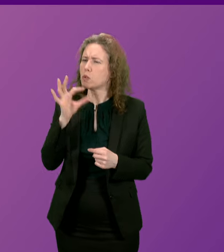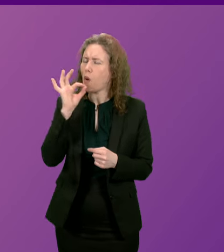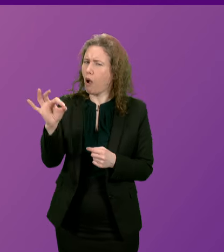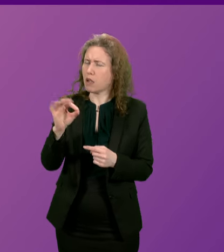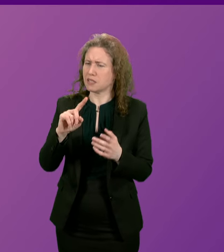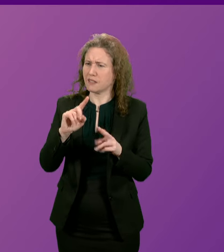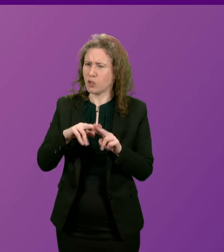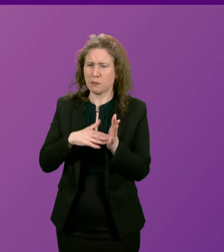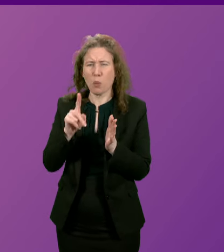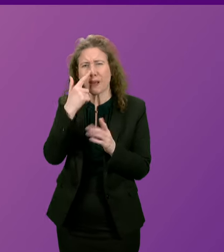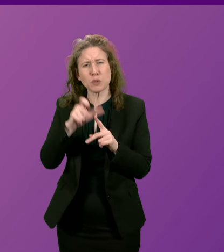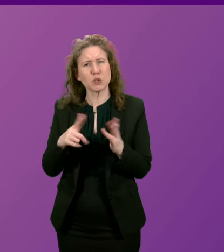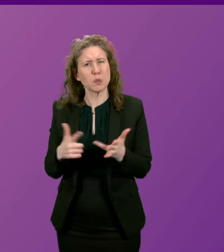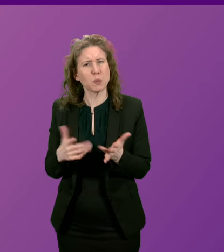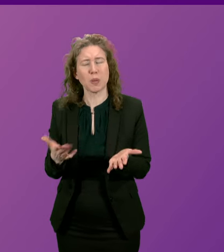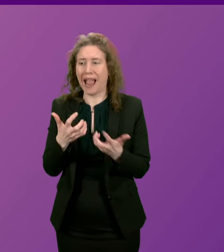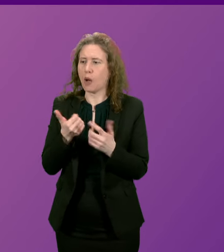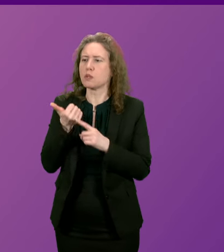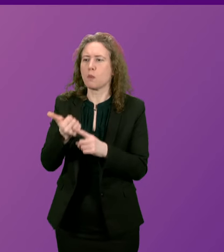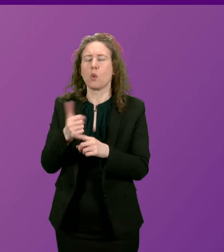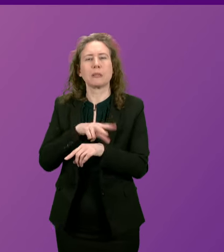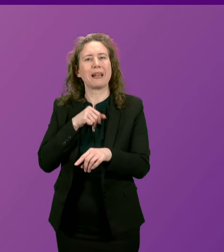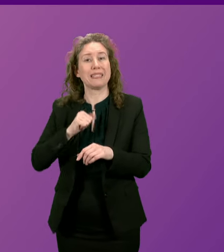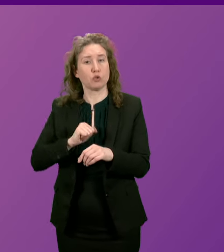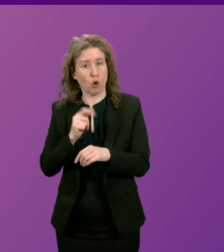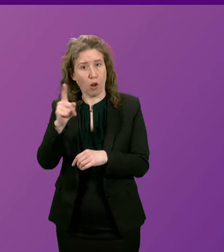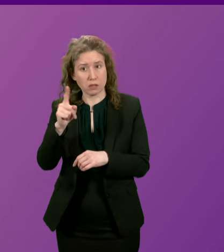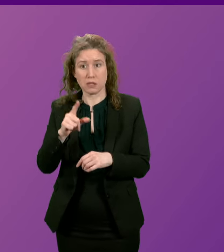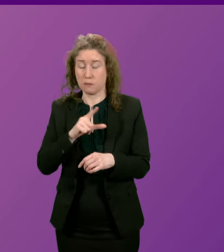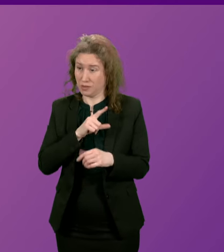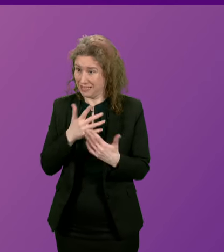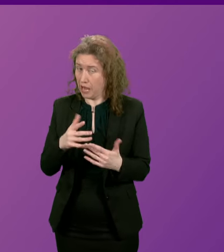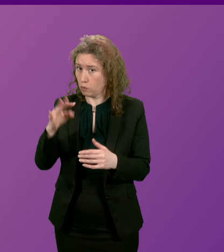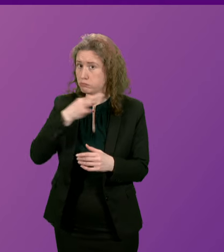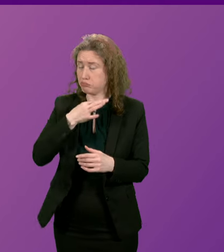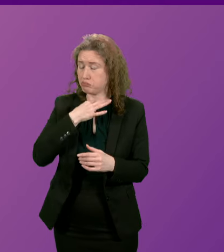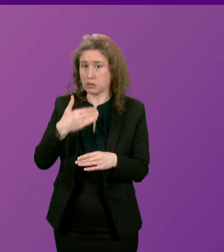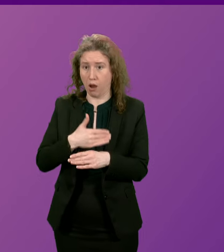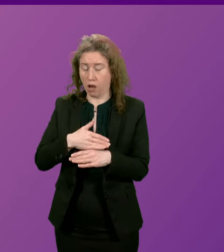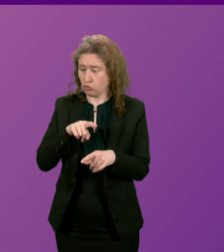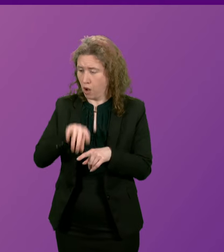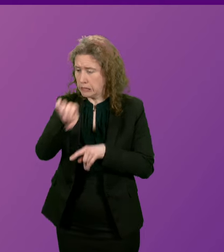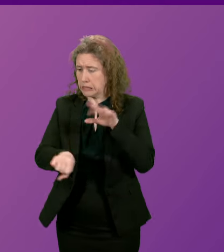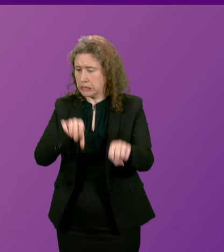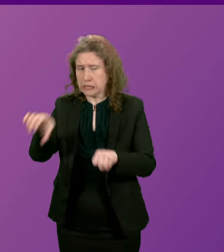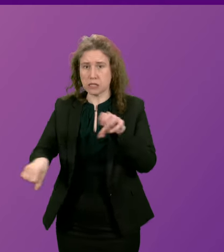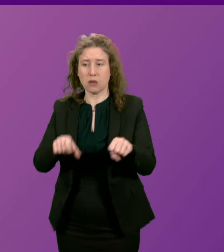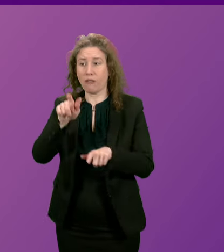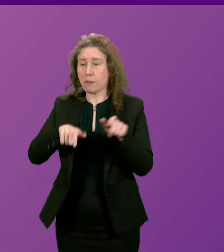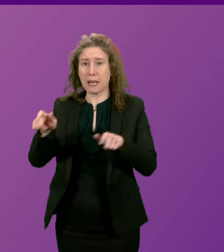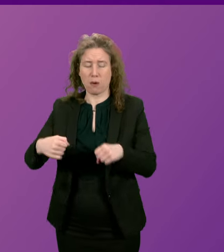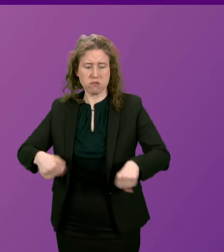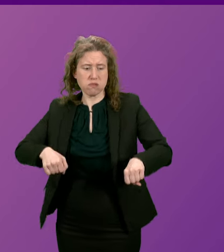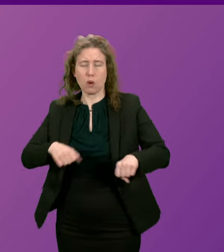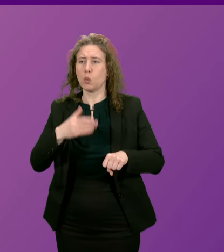we can do here in scotland such as supporting police scotland in their neighborhood and the often hazardous task of clamping down on irresponsible off